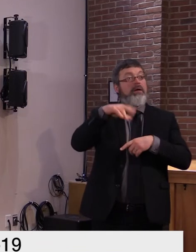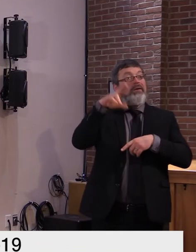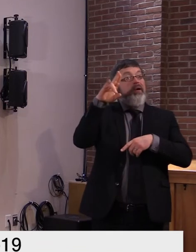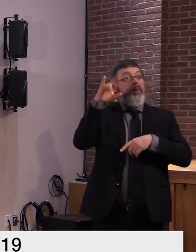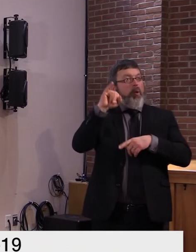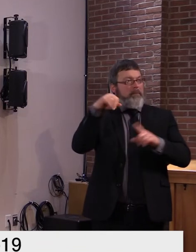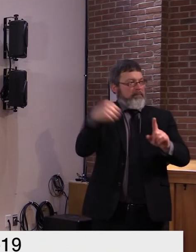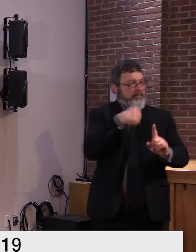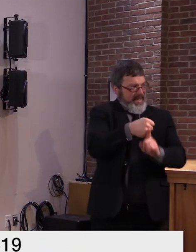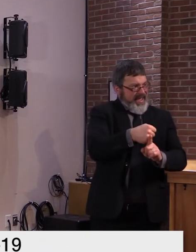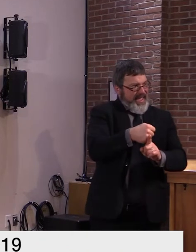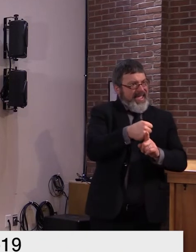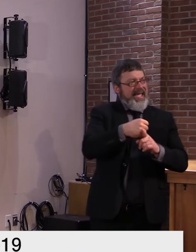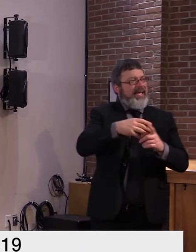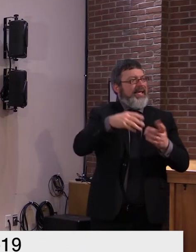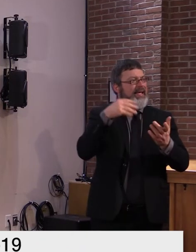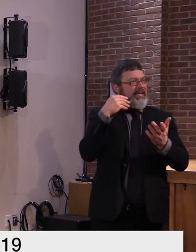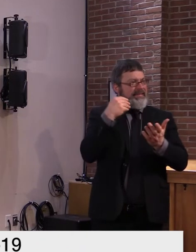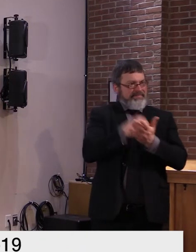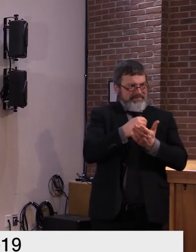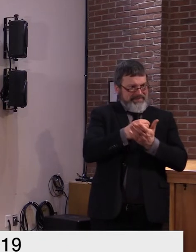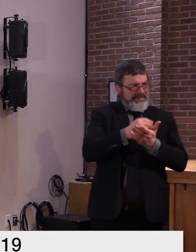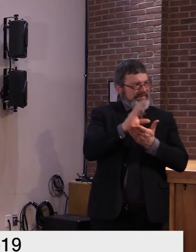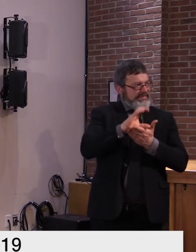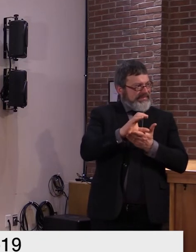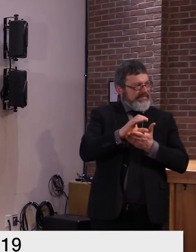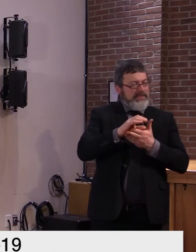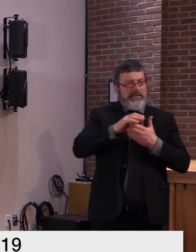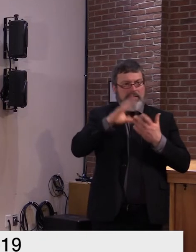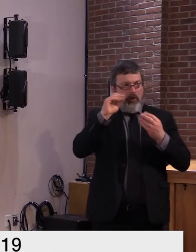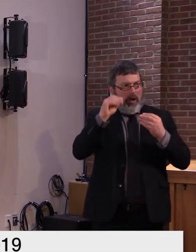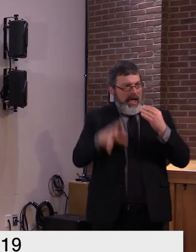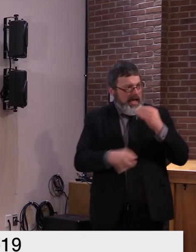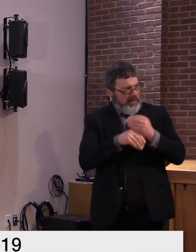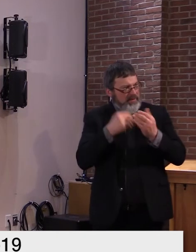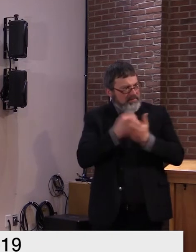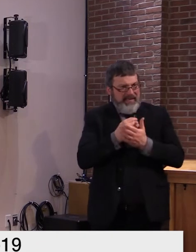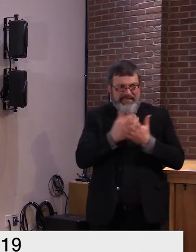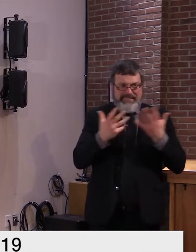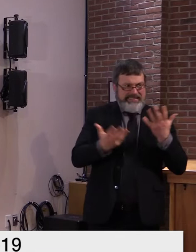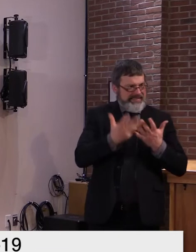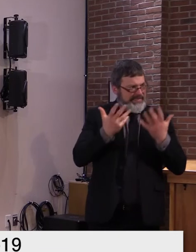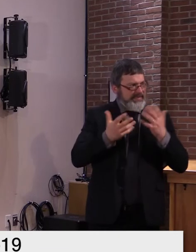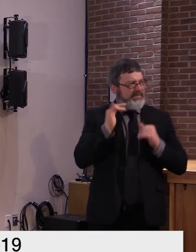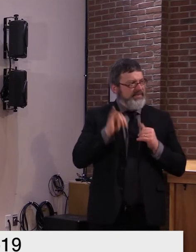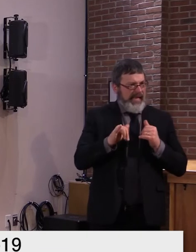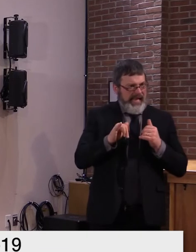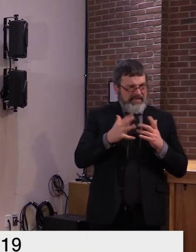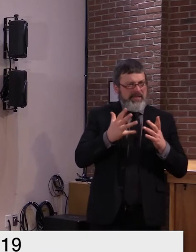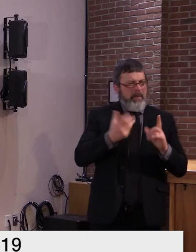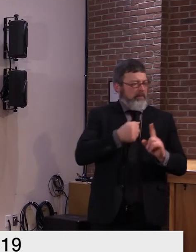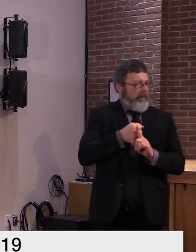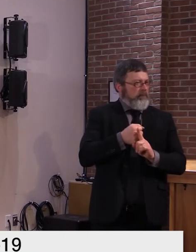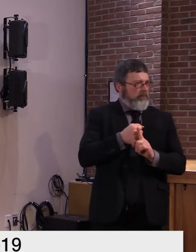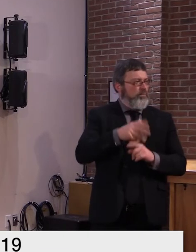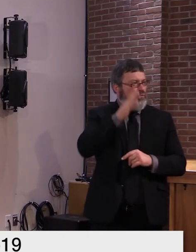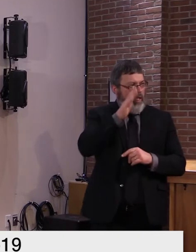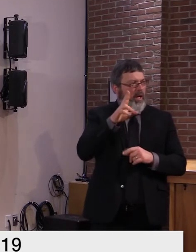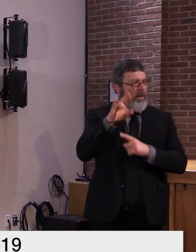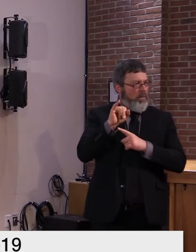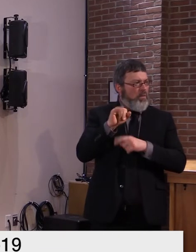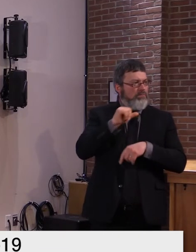out and there's no extension no more extensions available for them has the administration been able to come up with any data on how